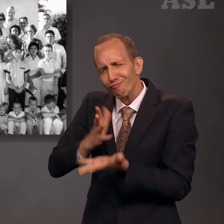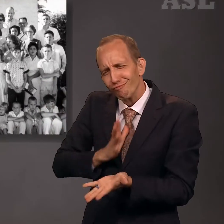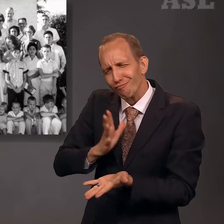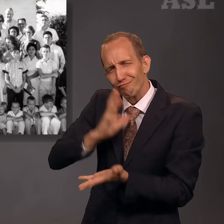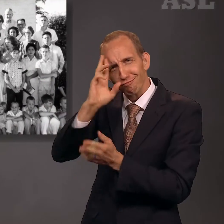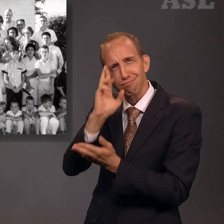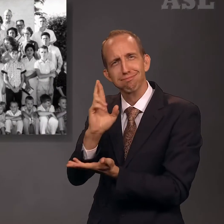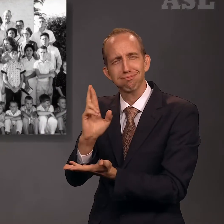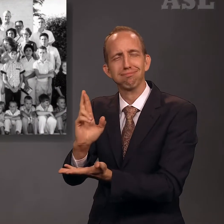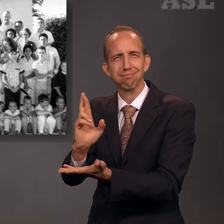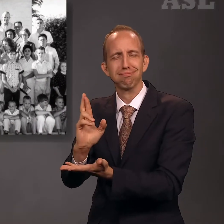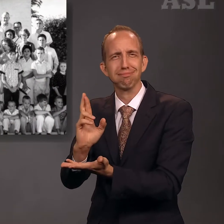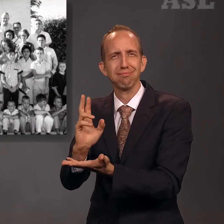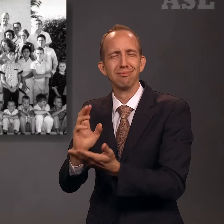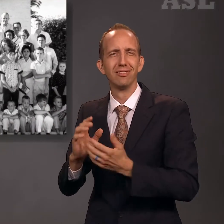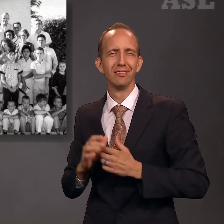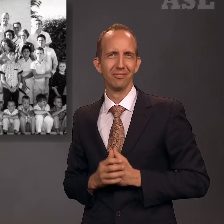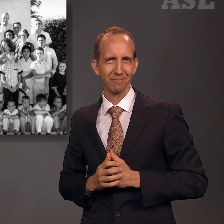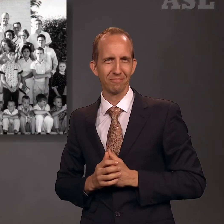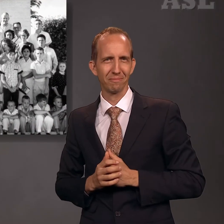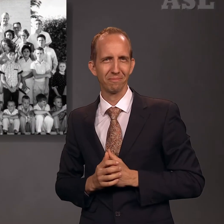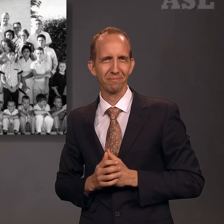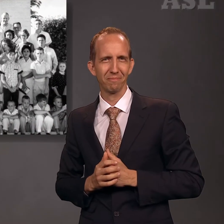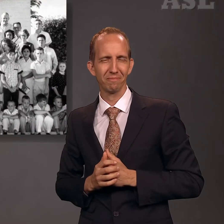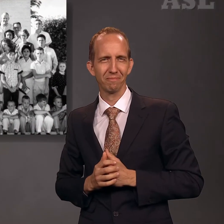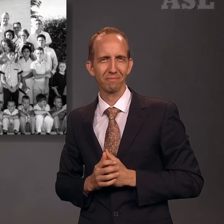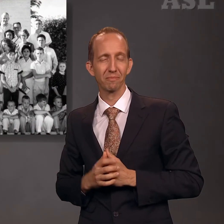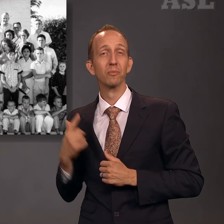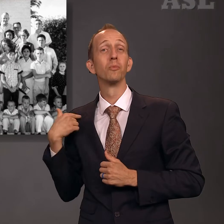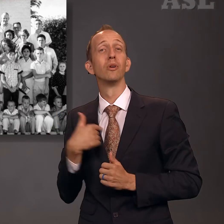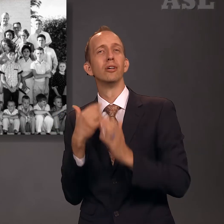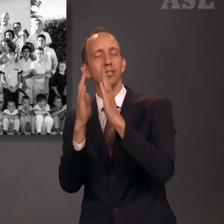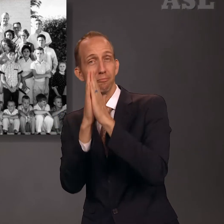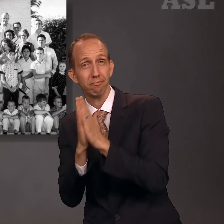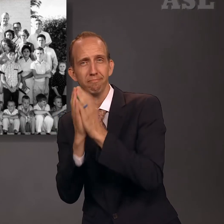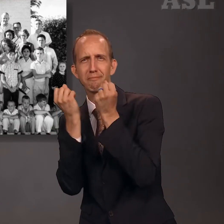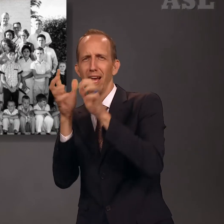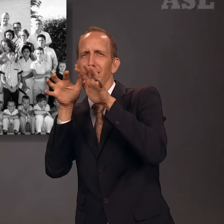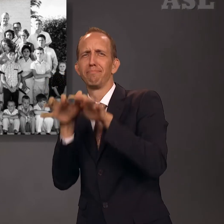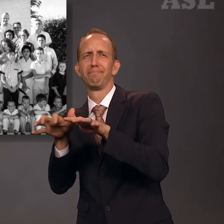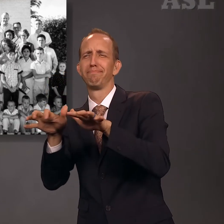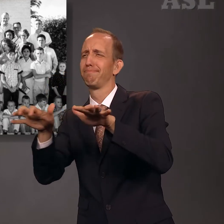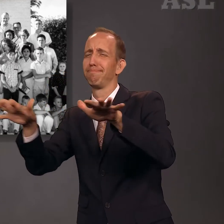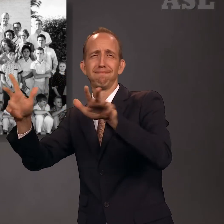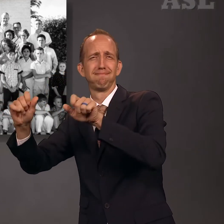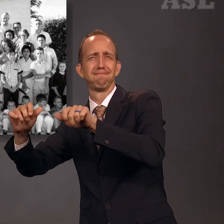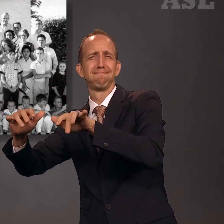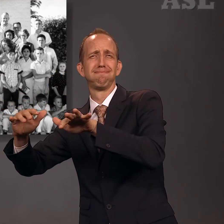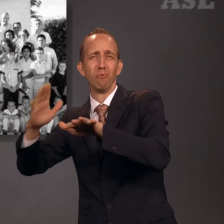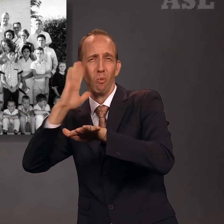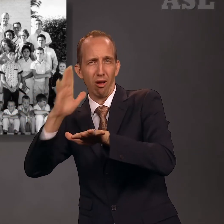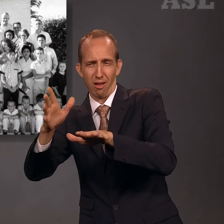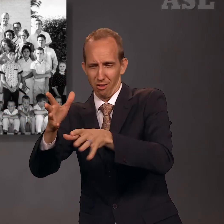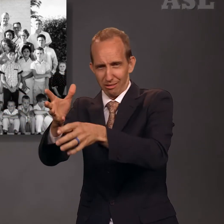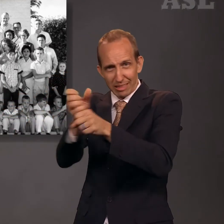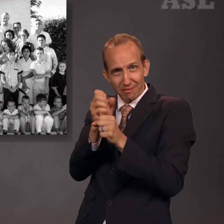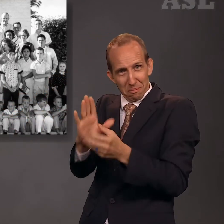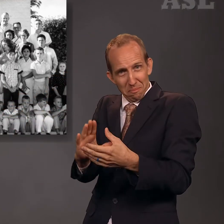gracious to those who shall come here, and that many, yea, Lord, we pray that there shall be many,